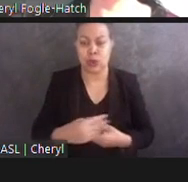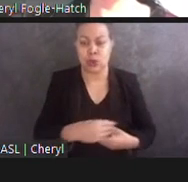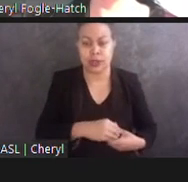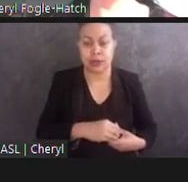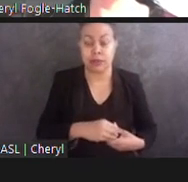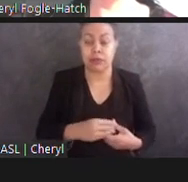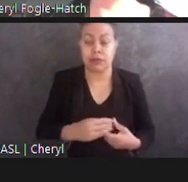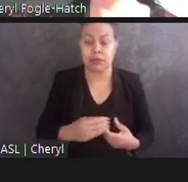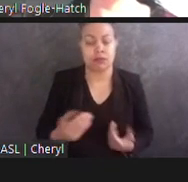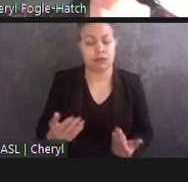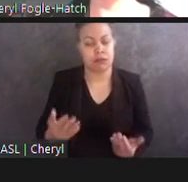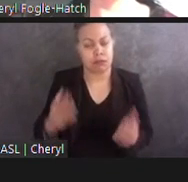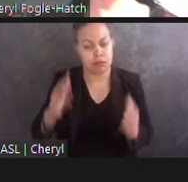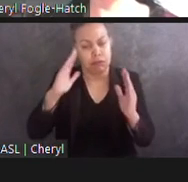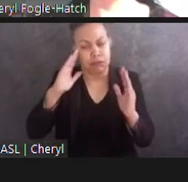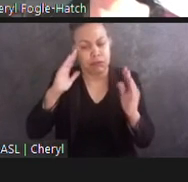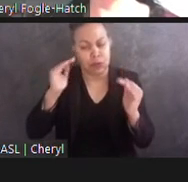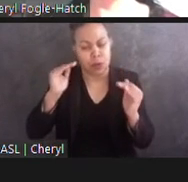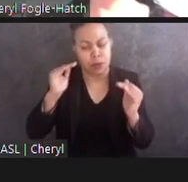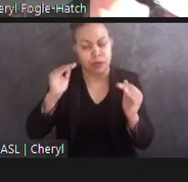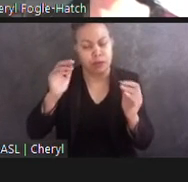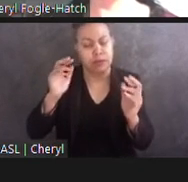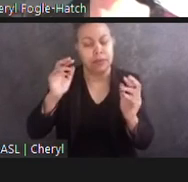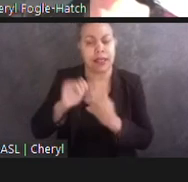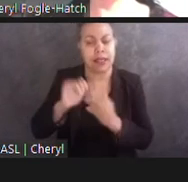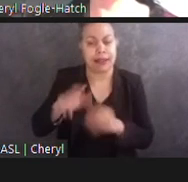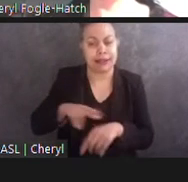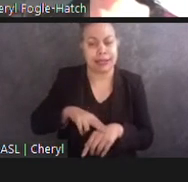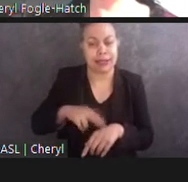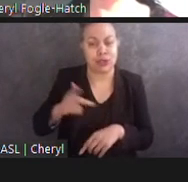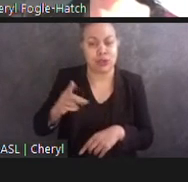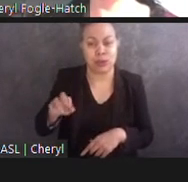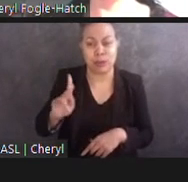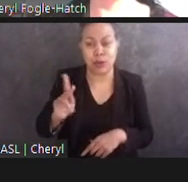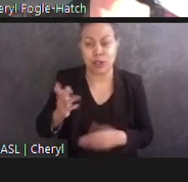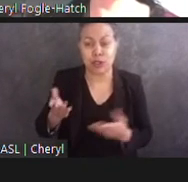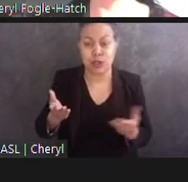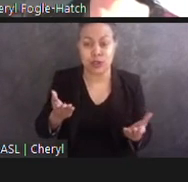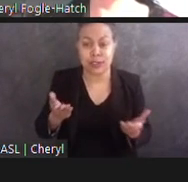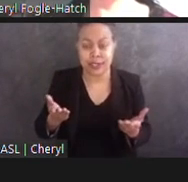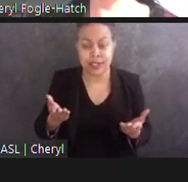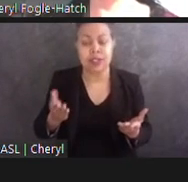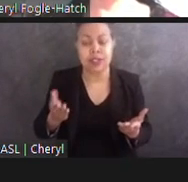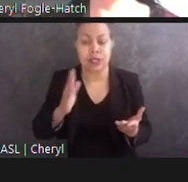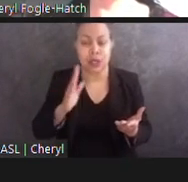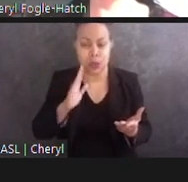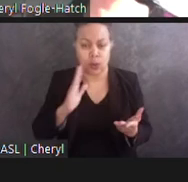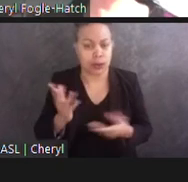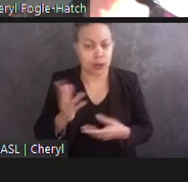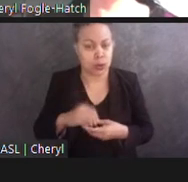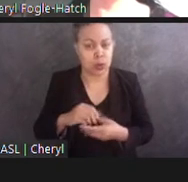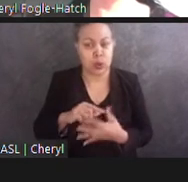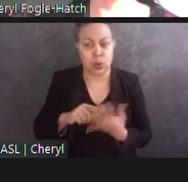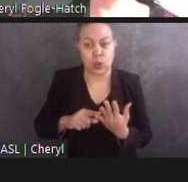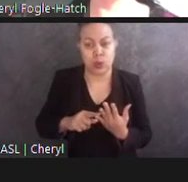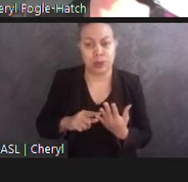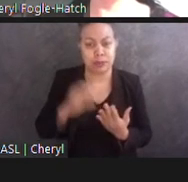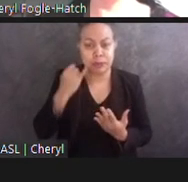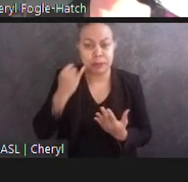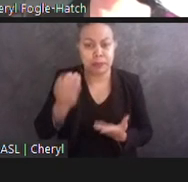that the National Park Service will include the suggestions from this report of Dr. Fogel Hatches,